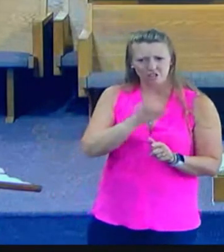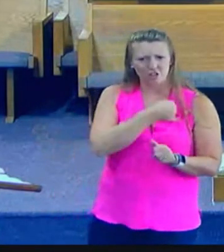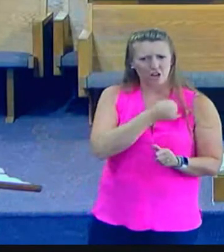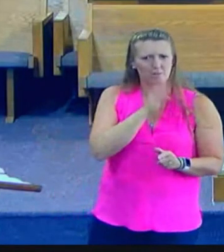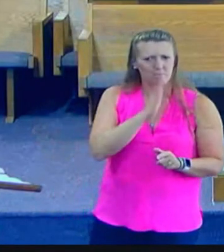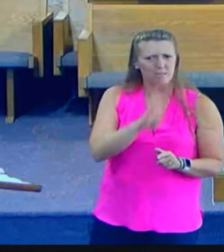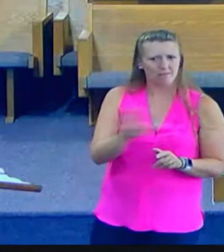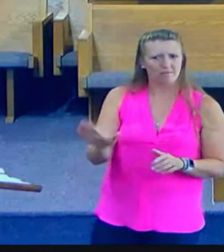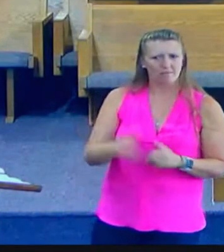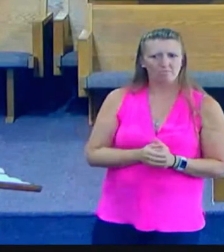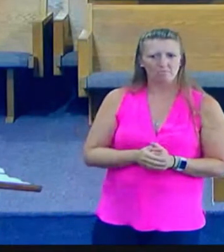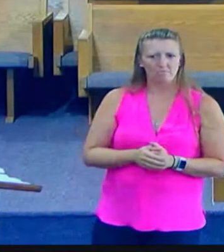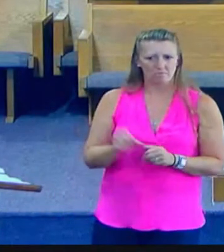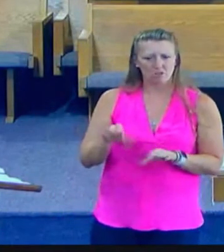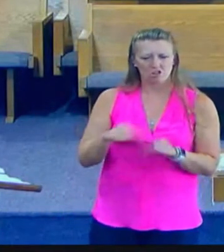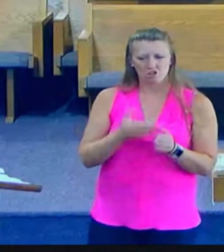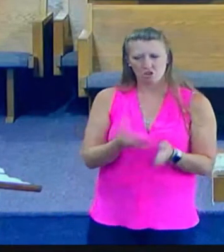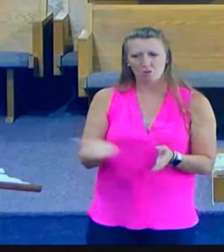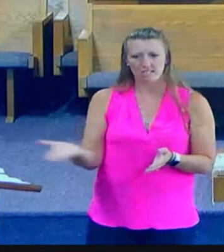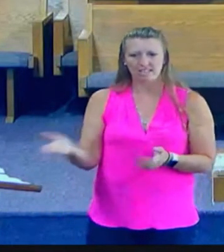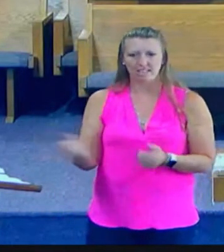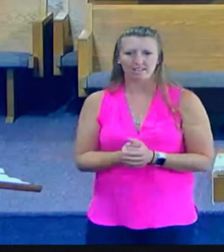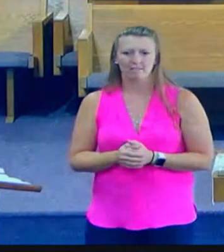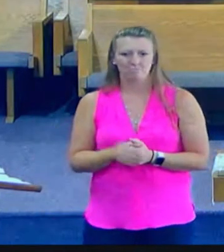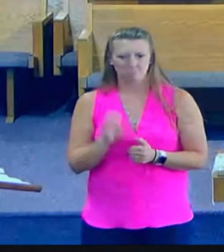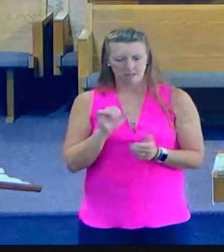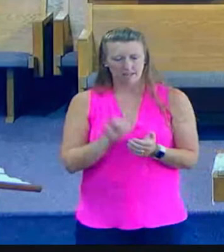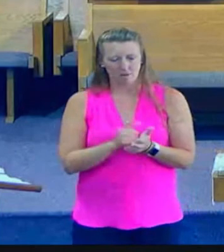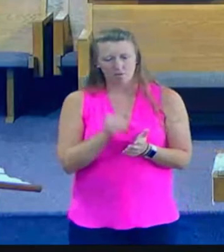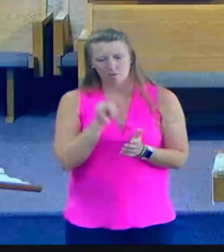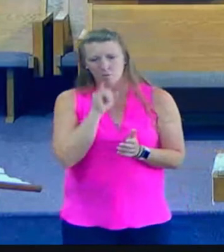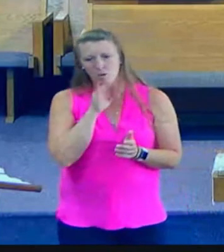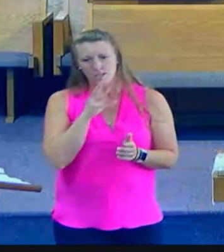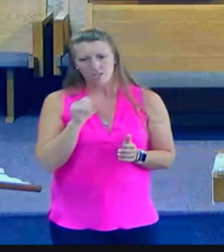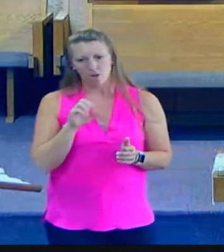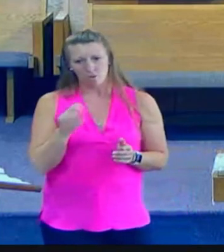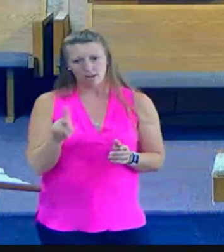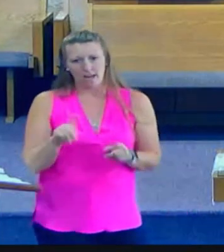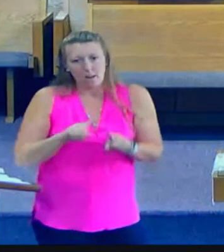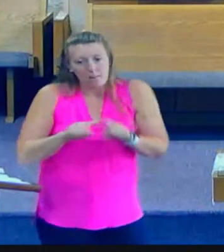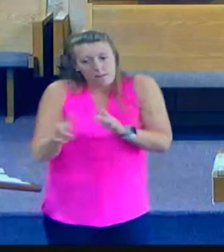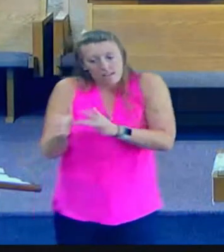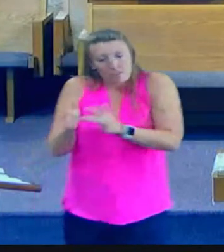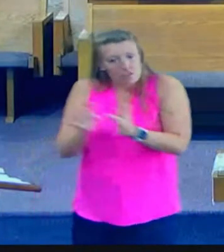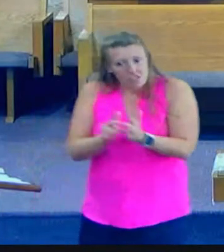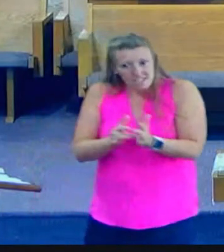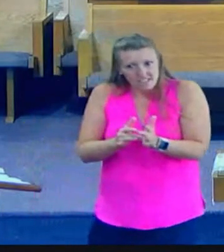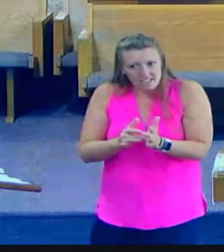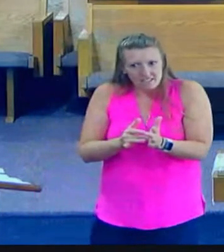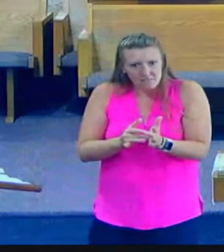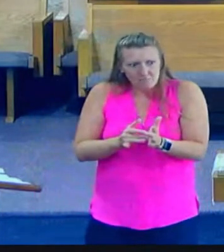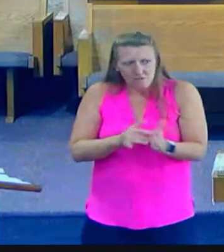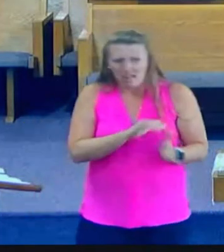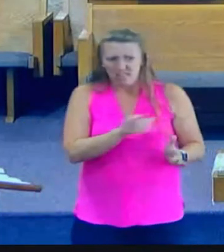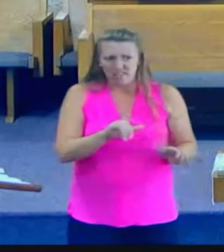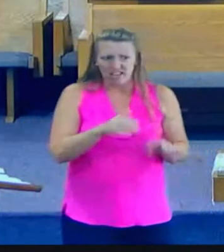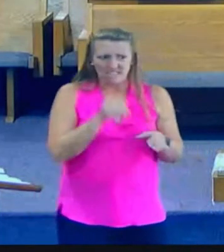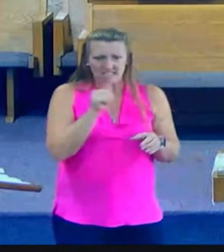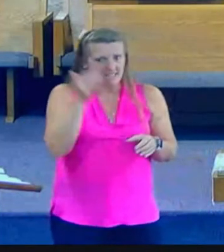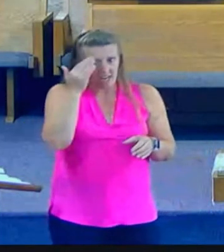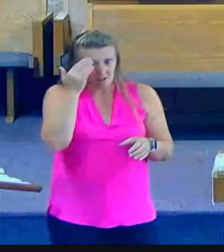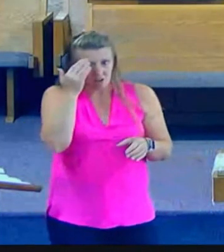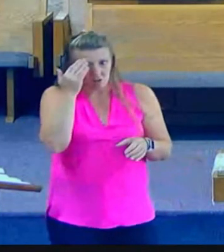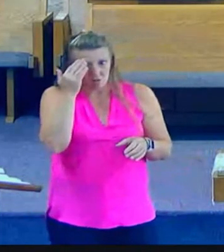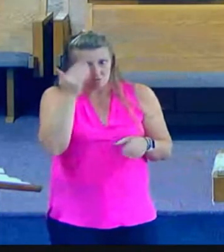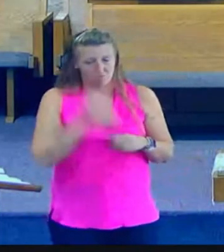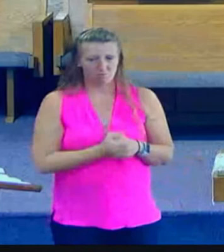from Nazareth. I don't say that tongue-in-cheek, that was their thought. And not only that, his father wasn't